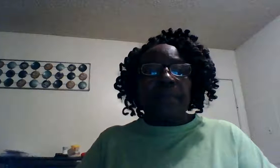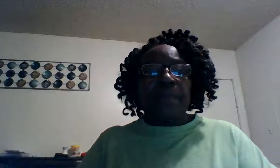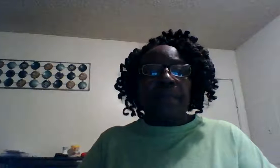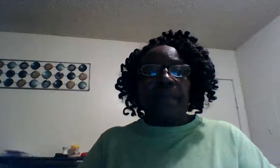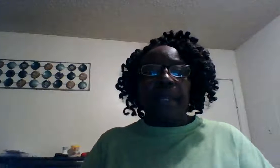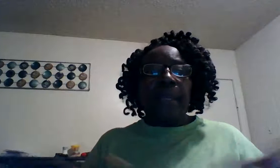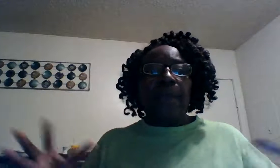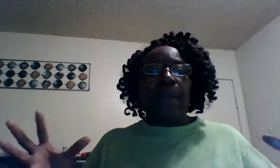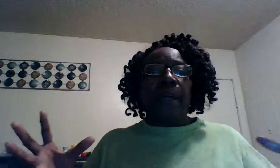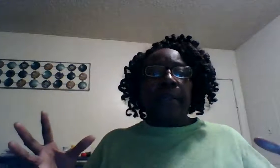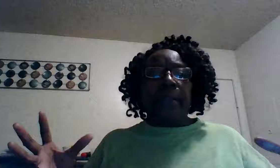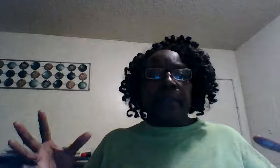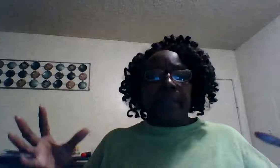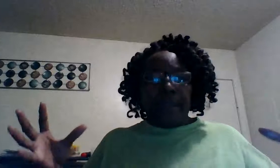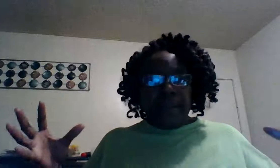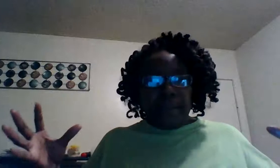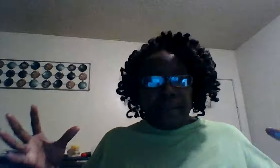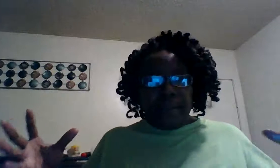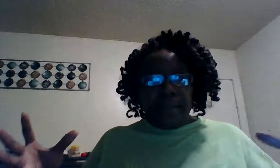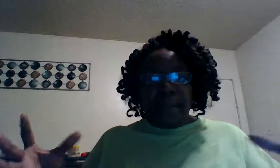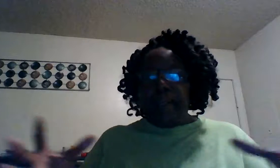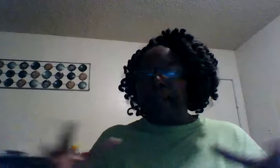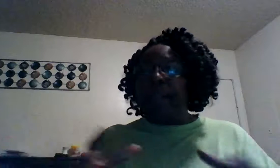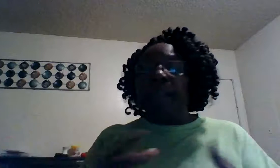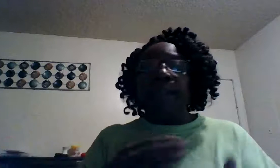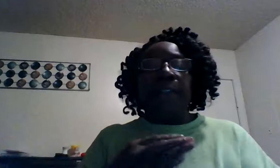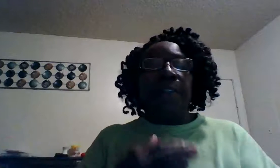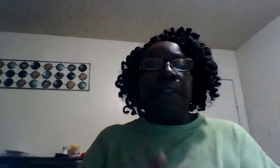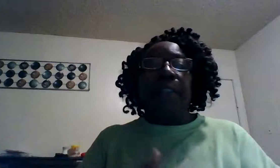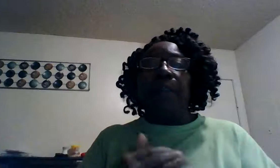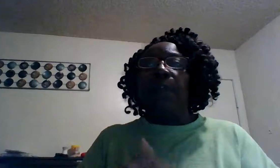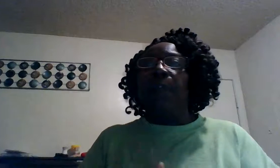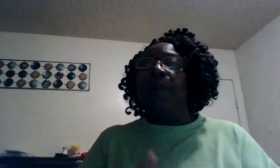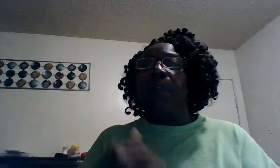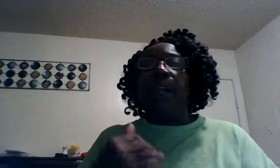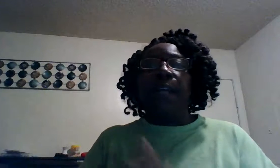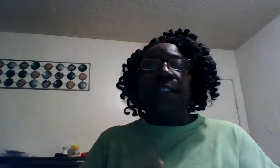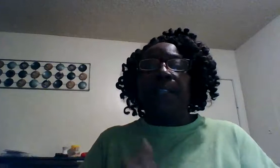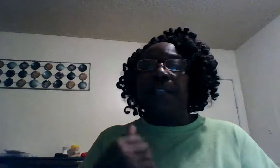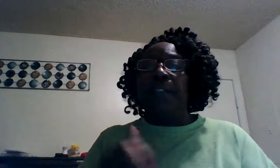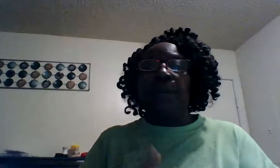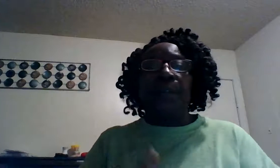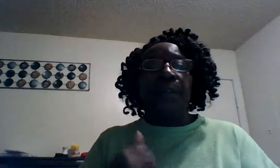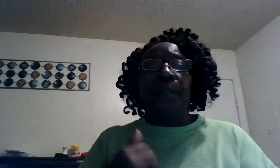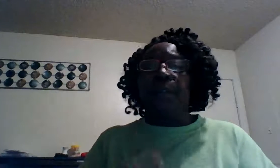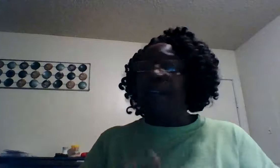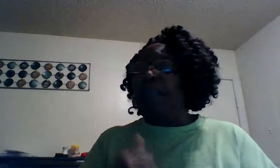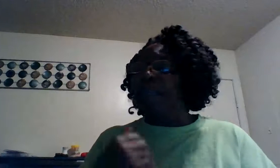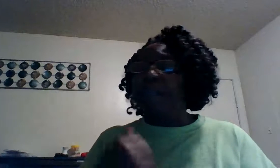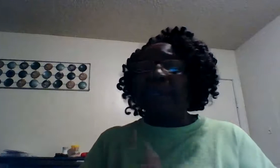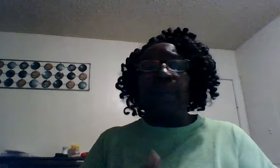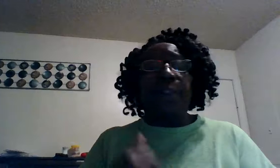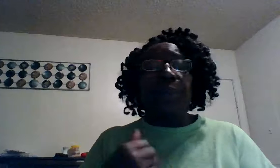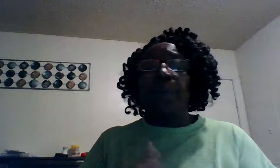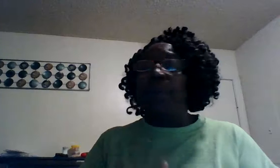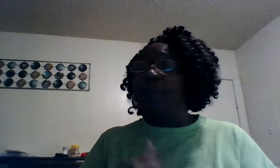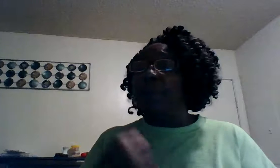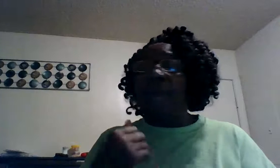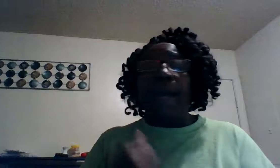then what that love is steady flowing God steady showing you love I don't care what you're going through I